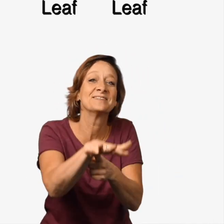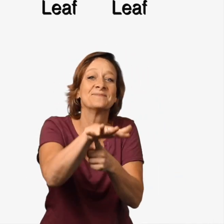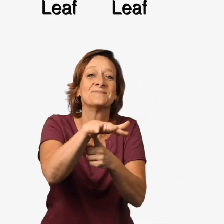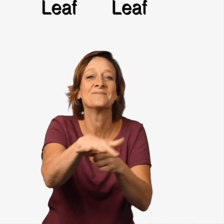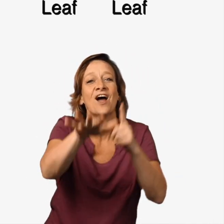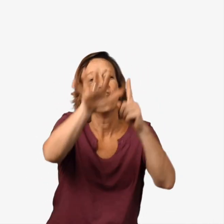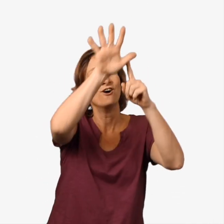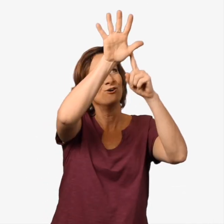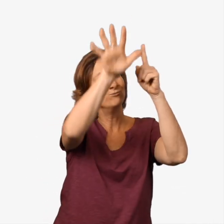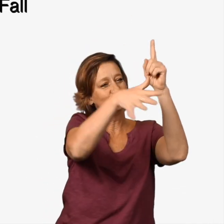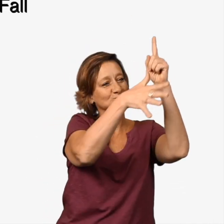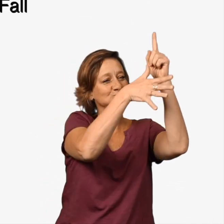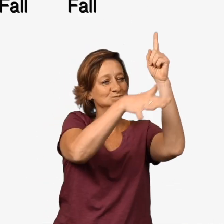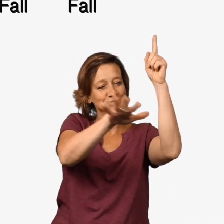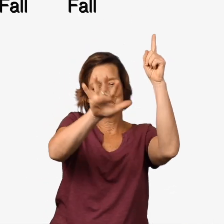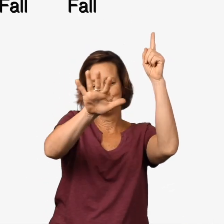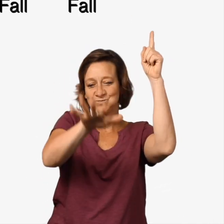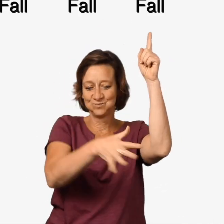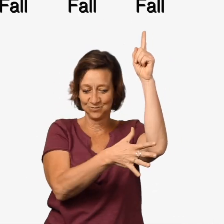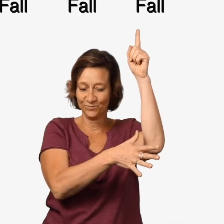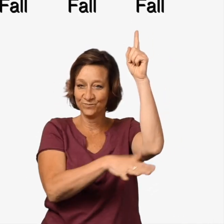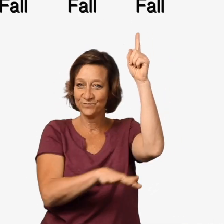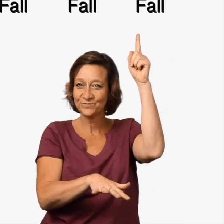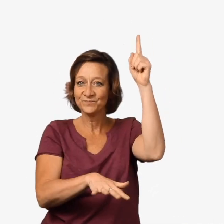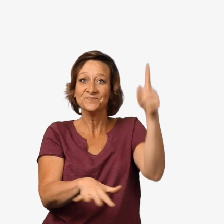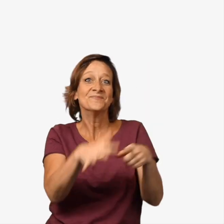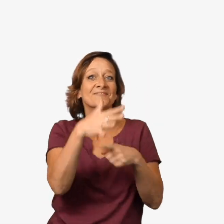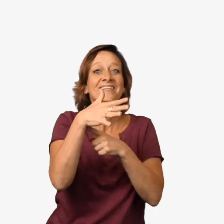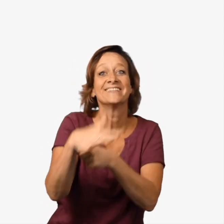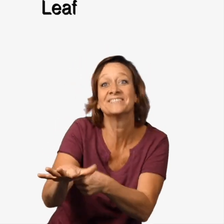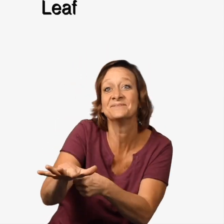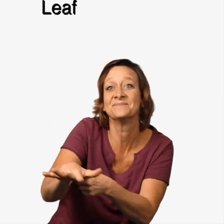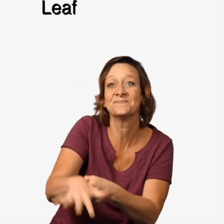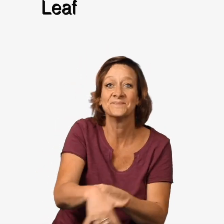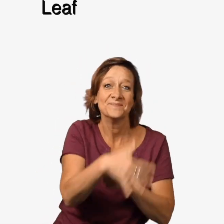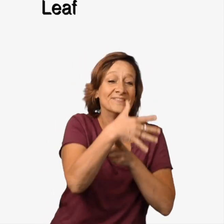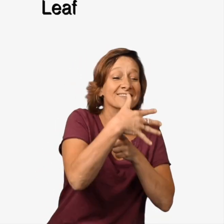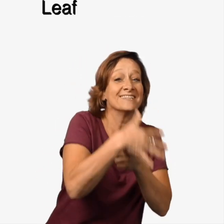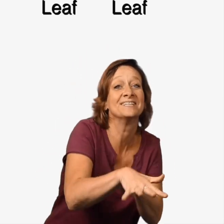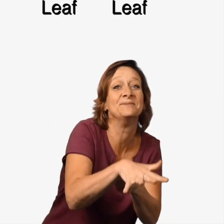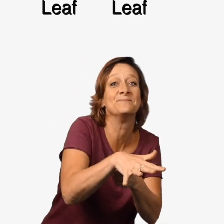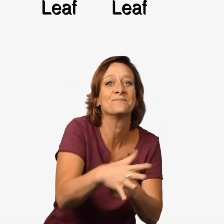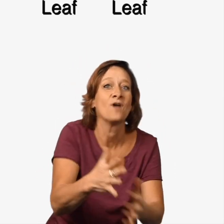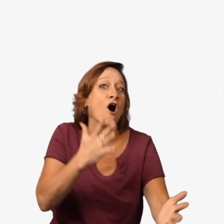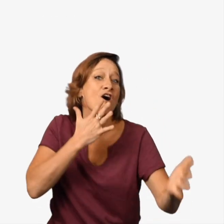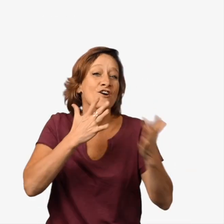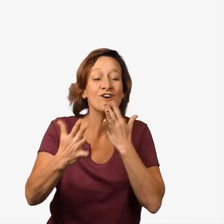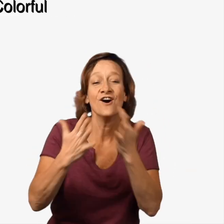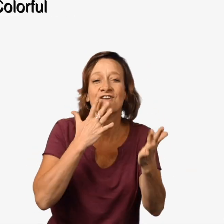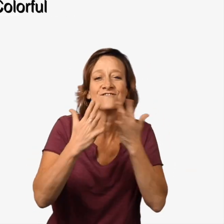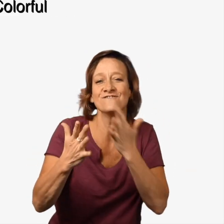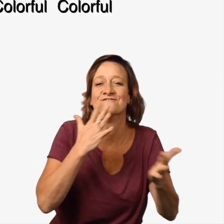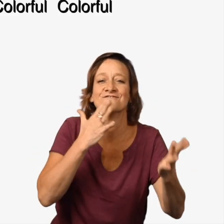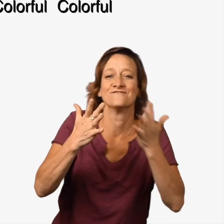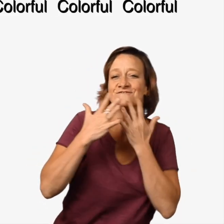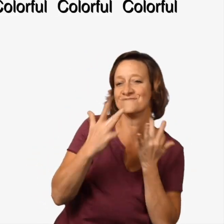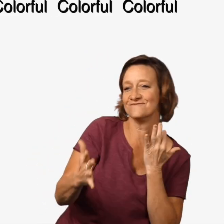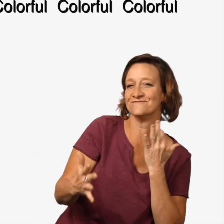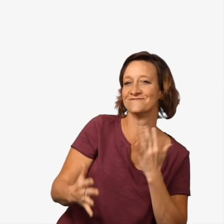Fall, fall, fall Leaf, leaf Colorful, colorful, colorful